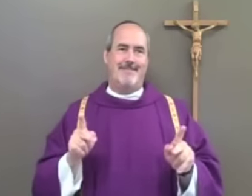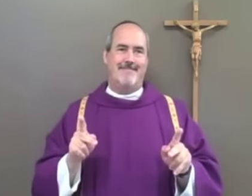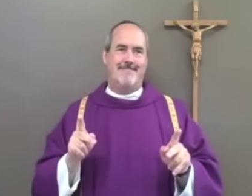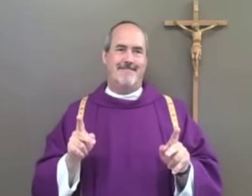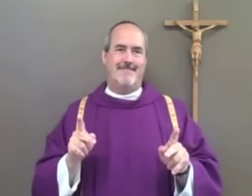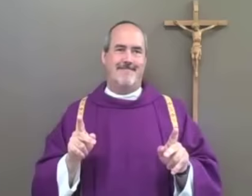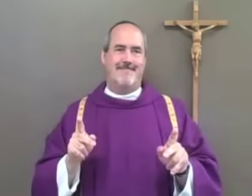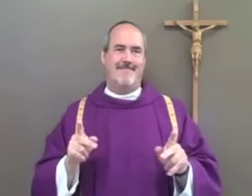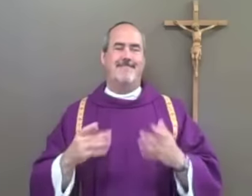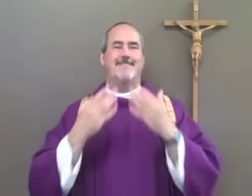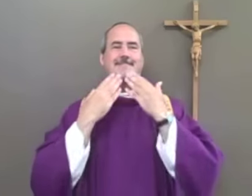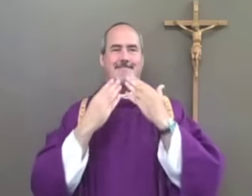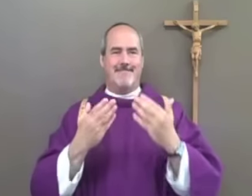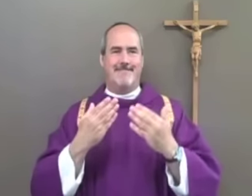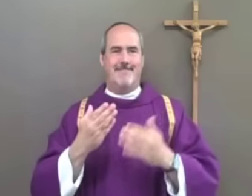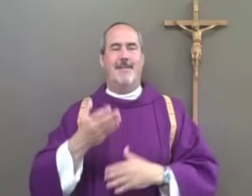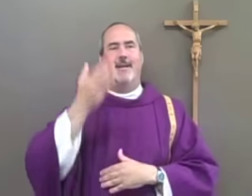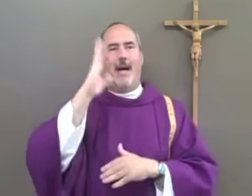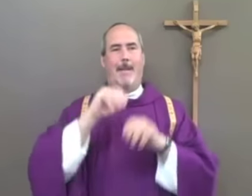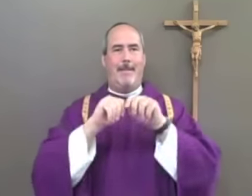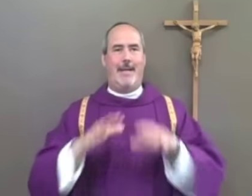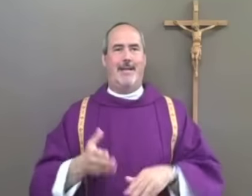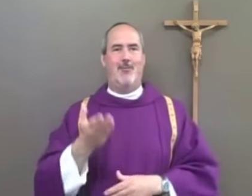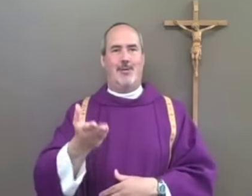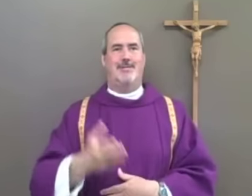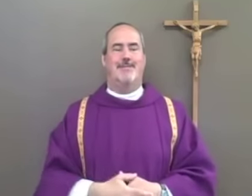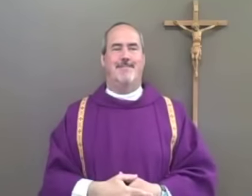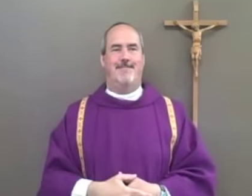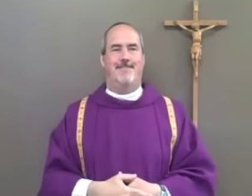know how we can improve ourselves to be closer to God and to help other people.